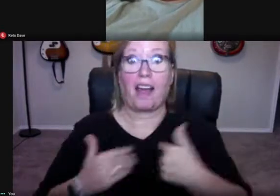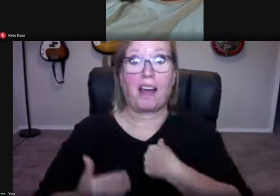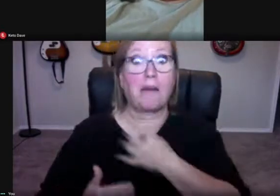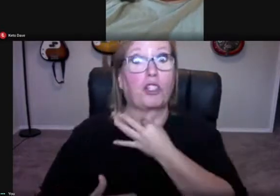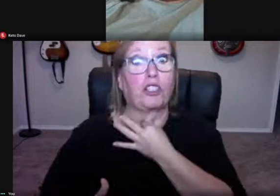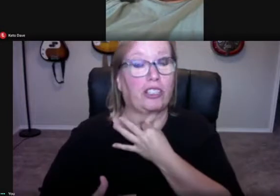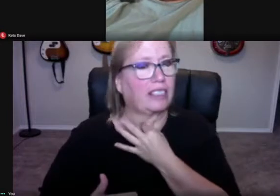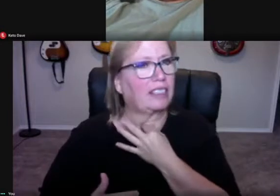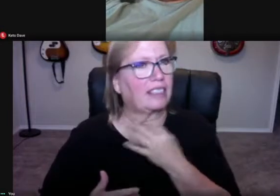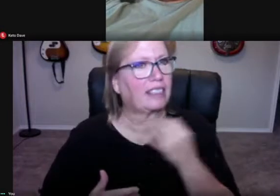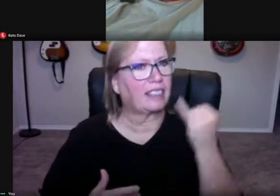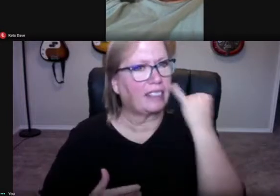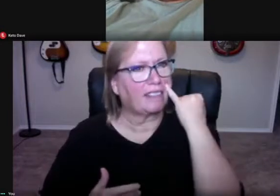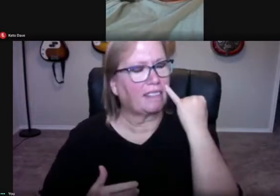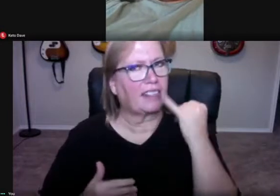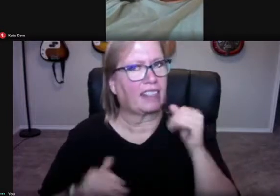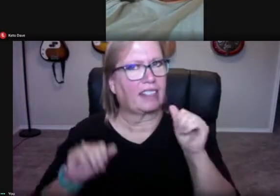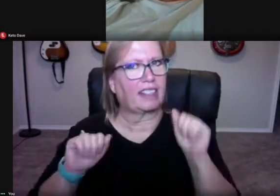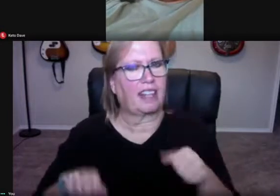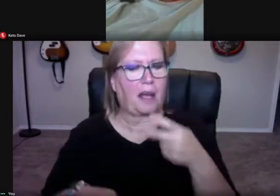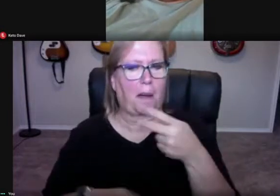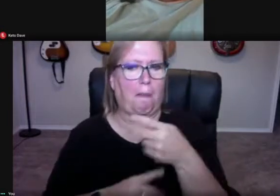So I'm trying to see what it looks like now.